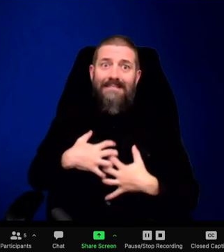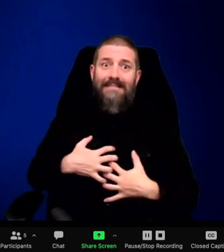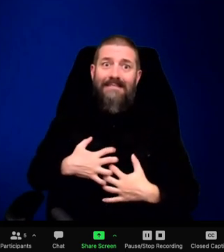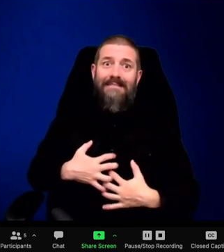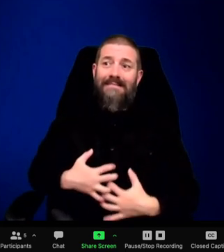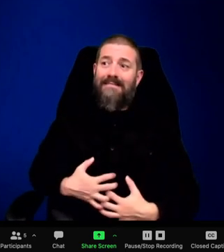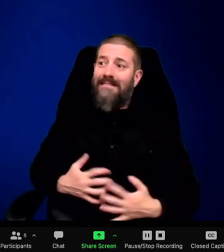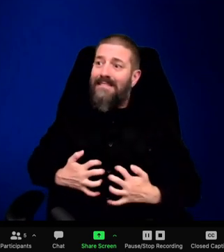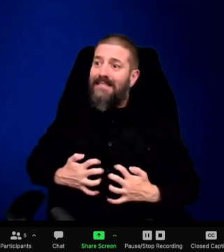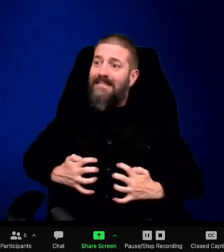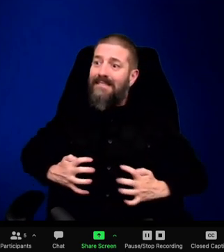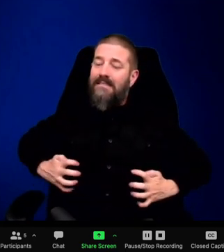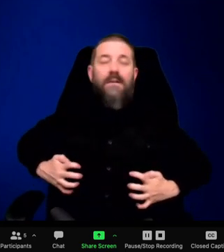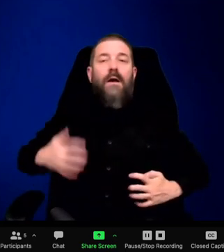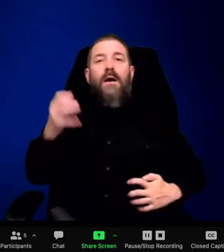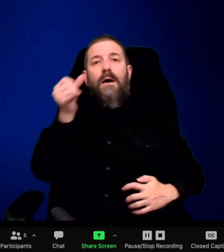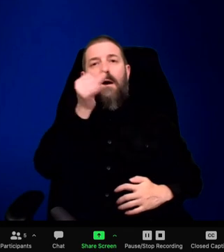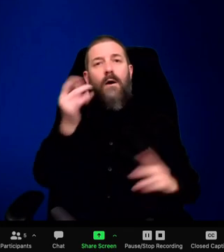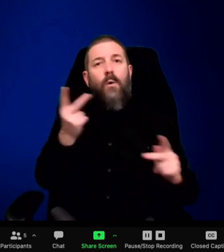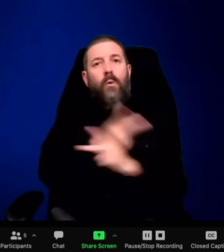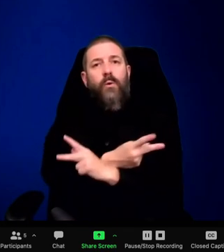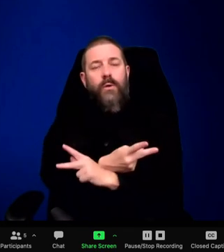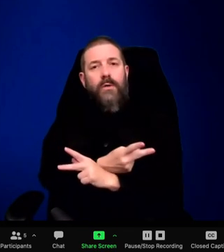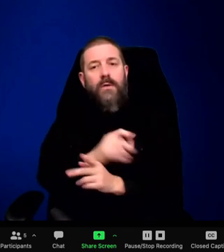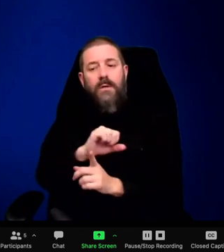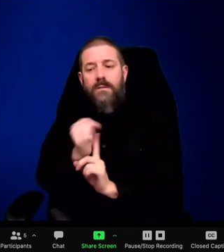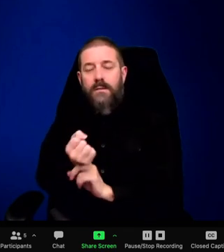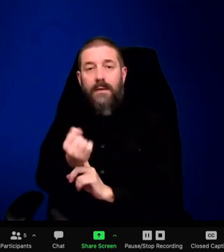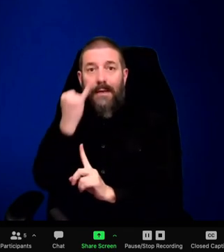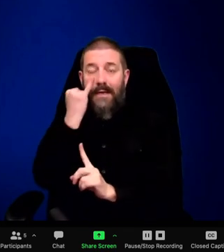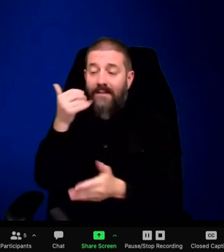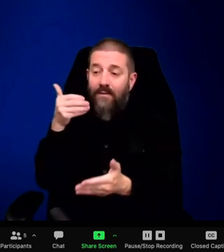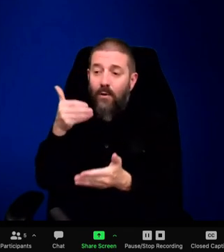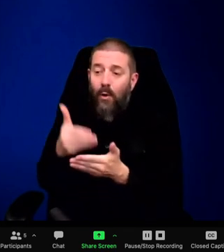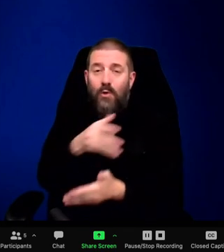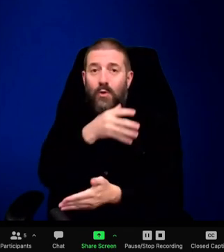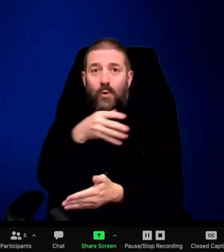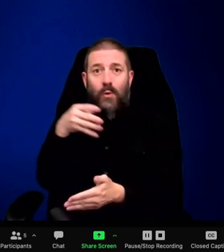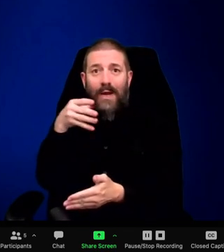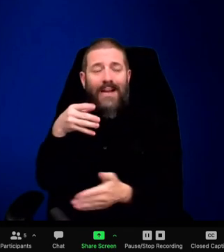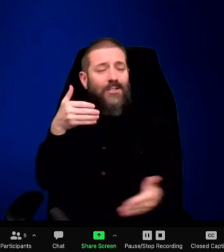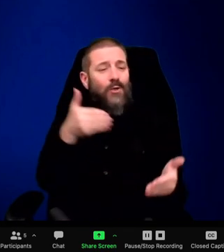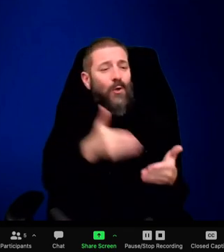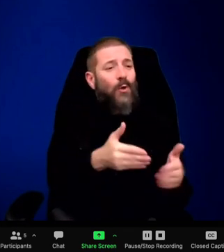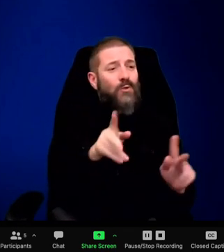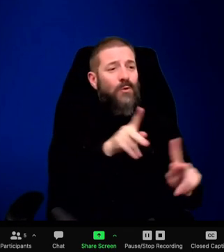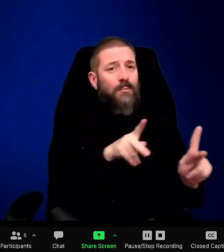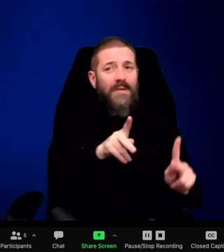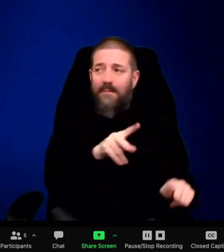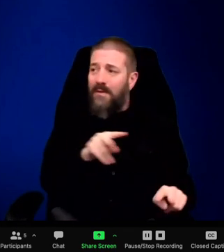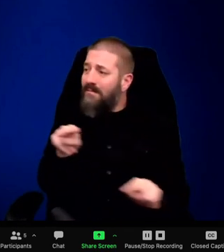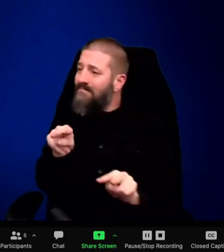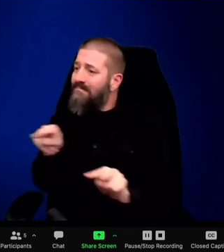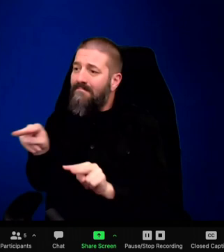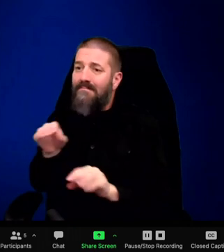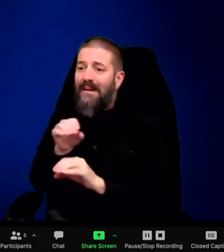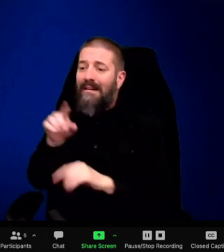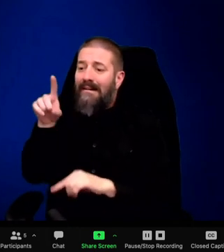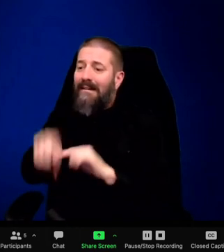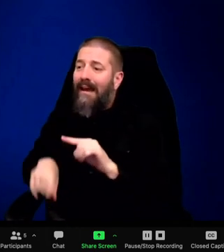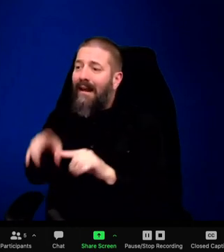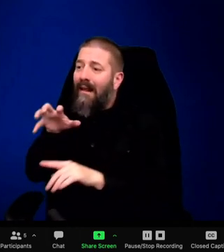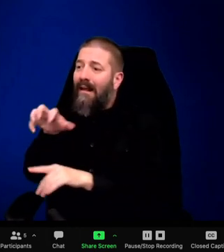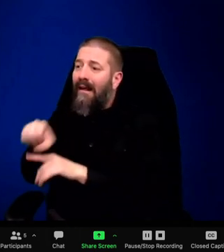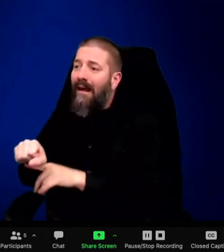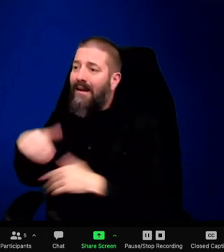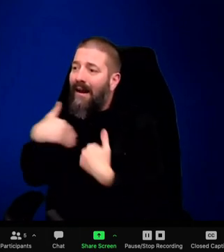that's the way to do it. So part of your question was, let's say if you have a deal, whatever the